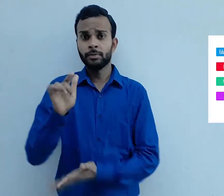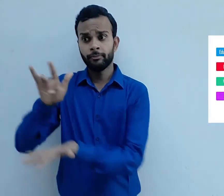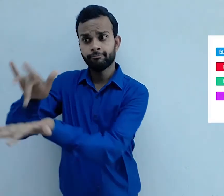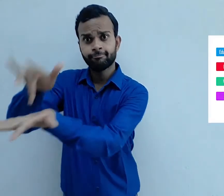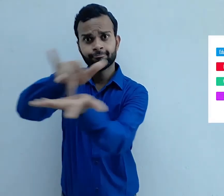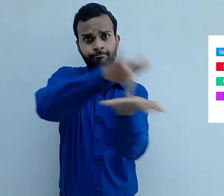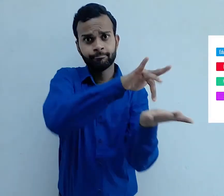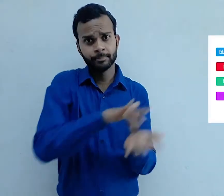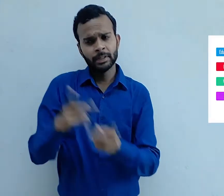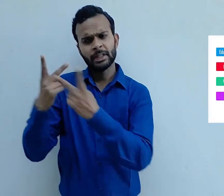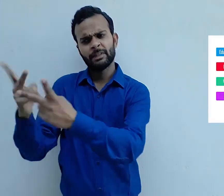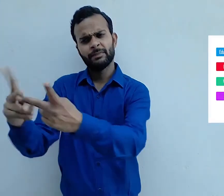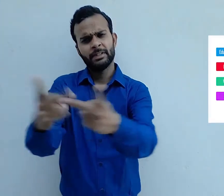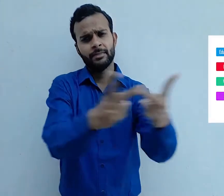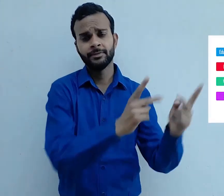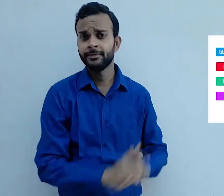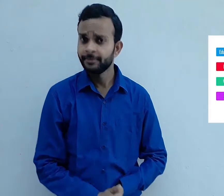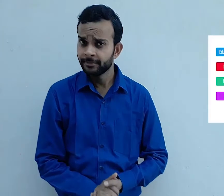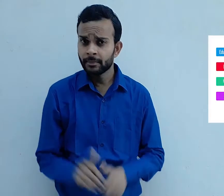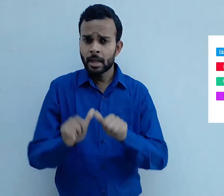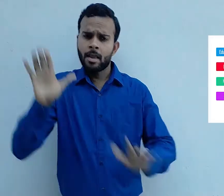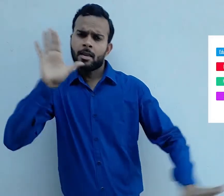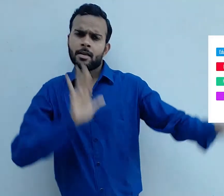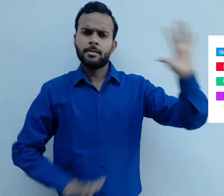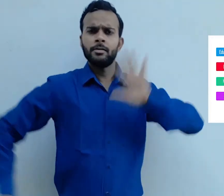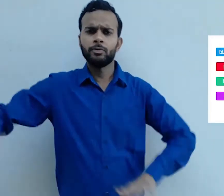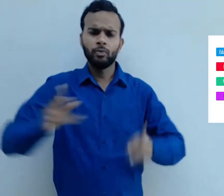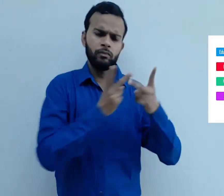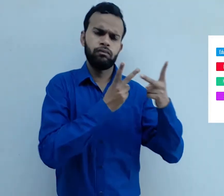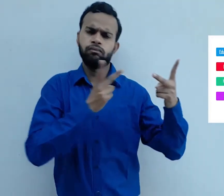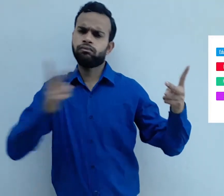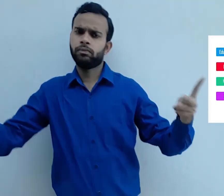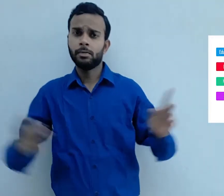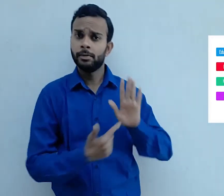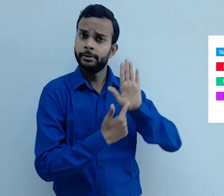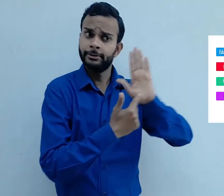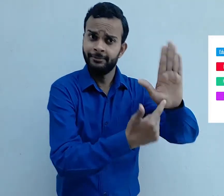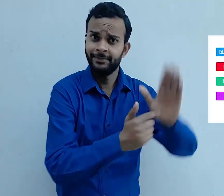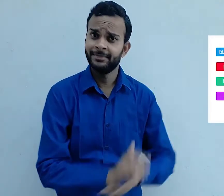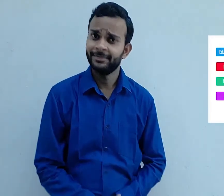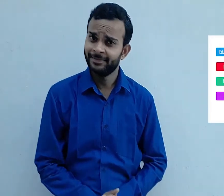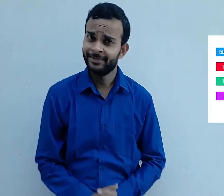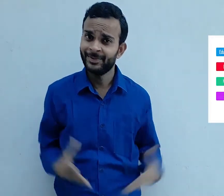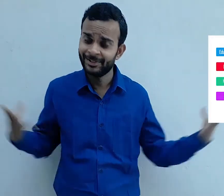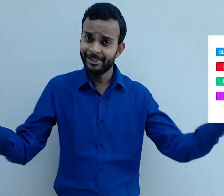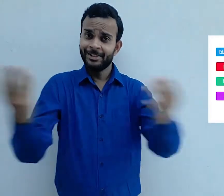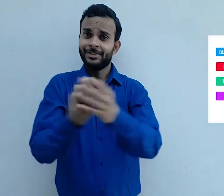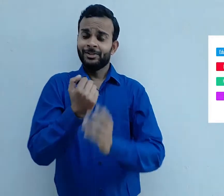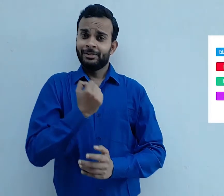Computers are used at different places where they can perform various activities to make our life